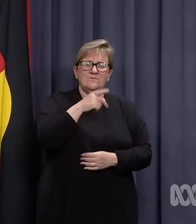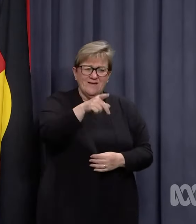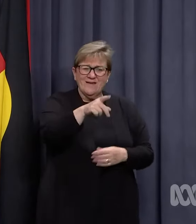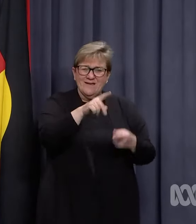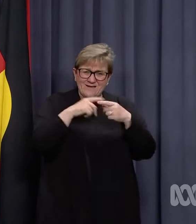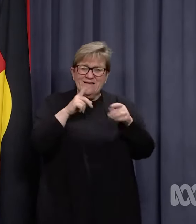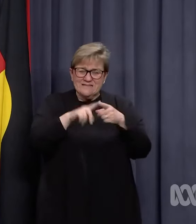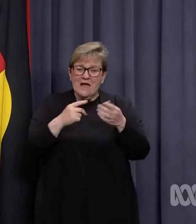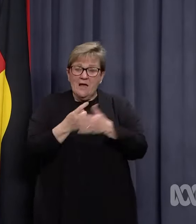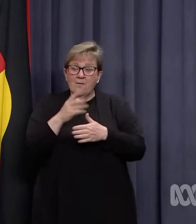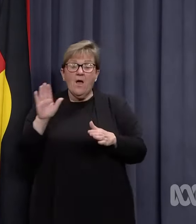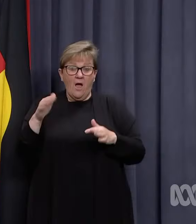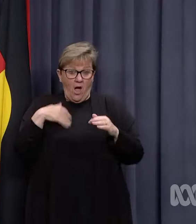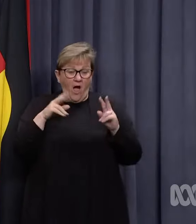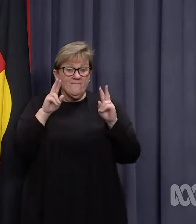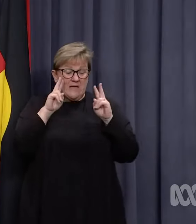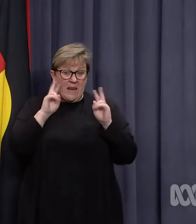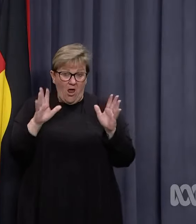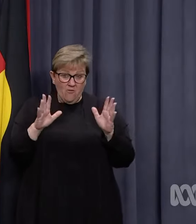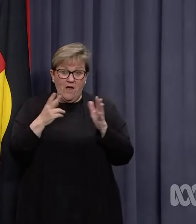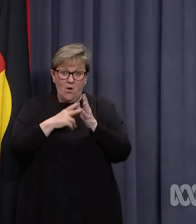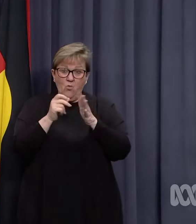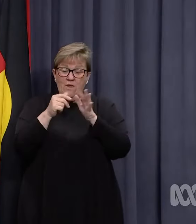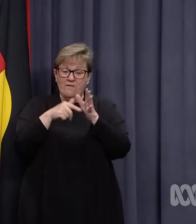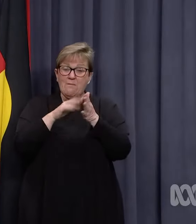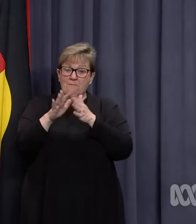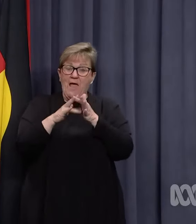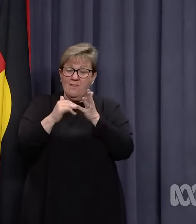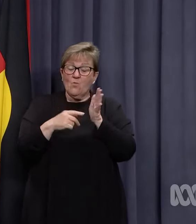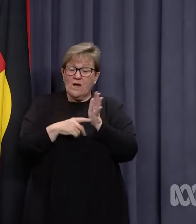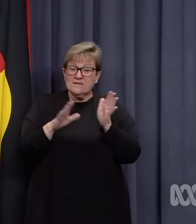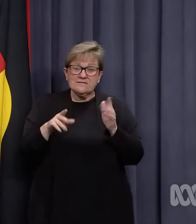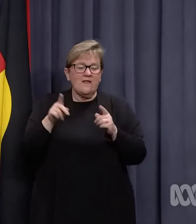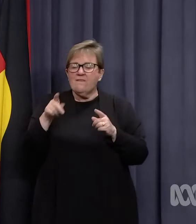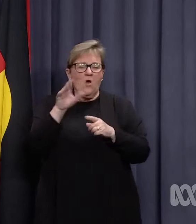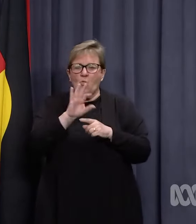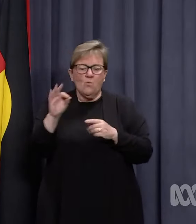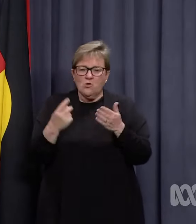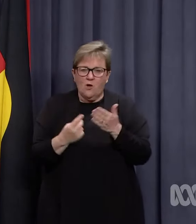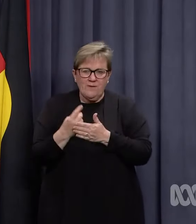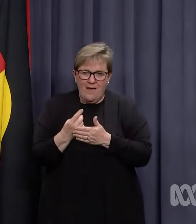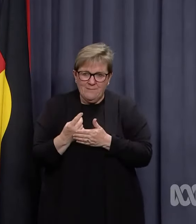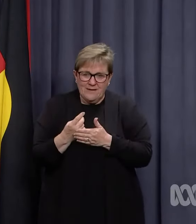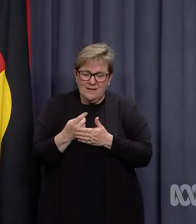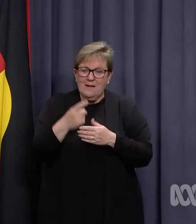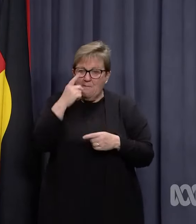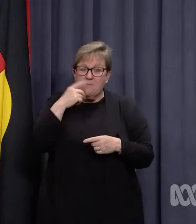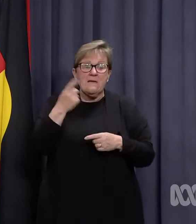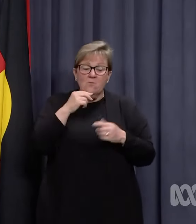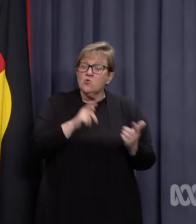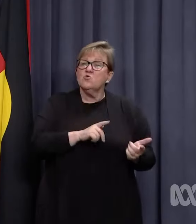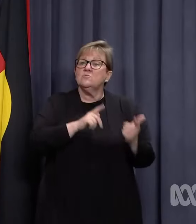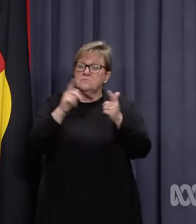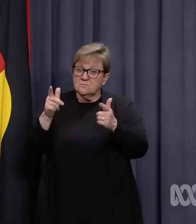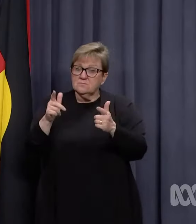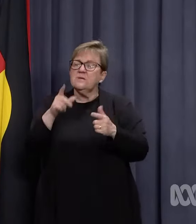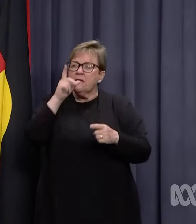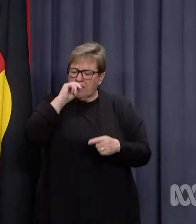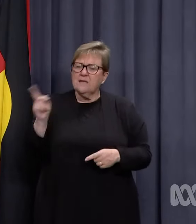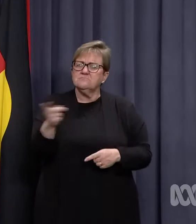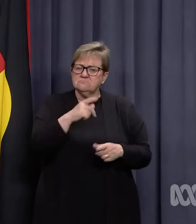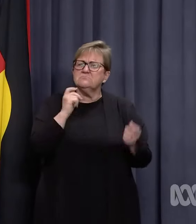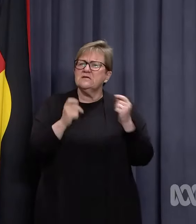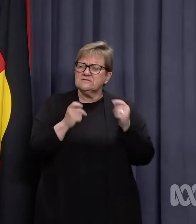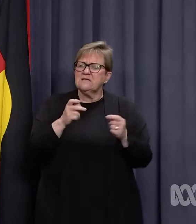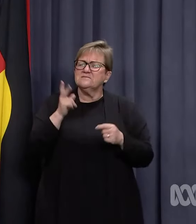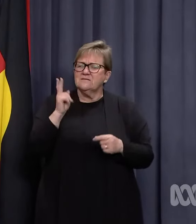It's not happening. Well, I've clarified with Pathwest that that will not be occurring, and that people who turn up are tested.